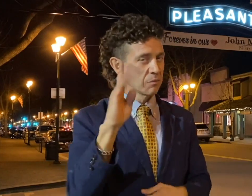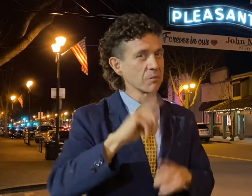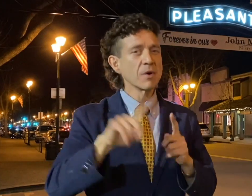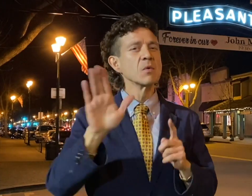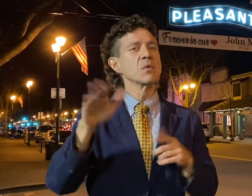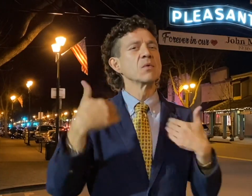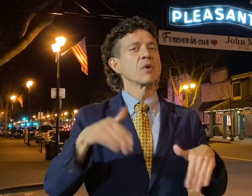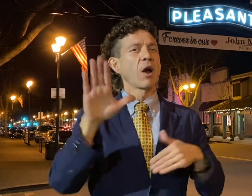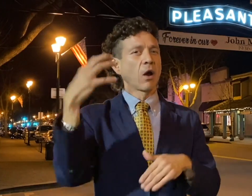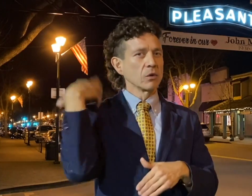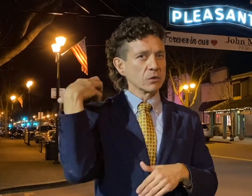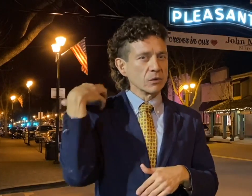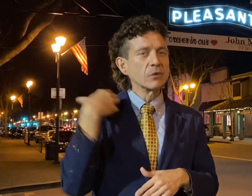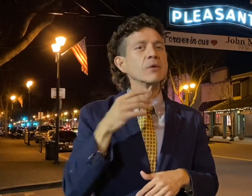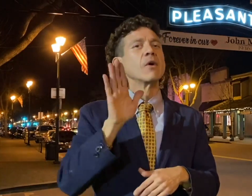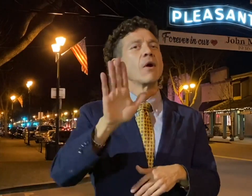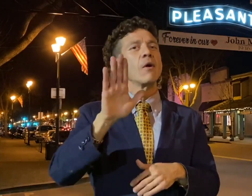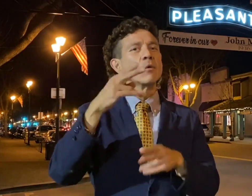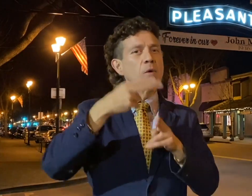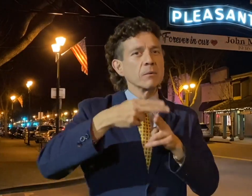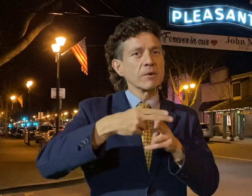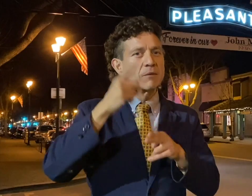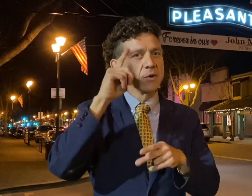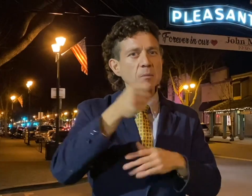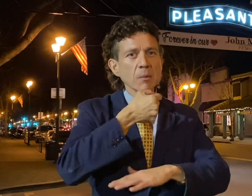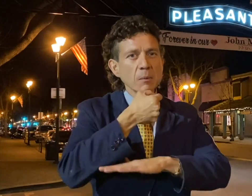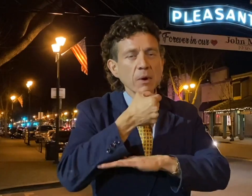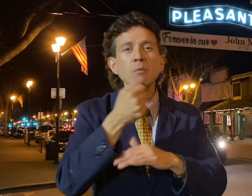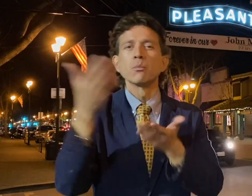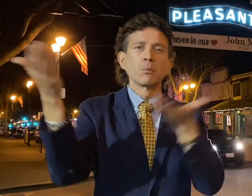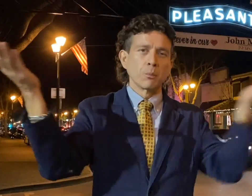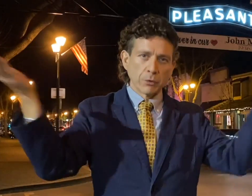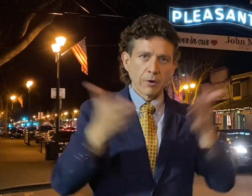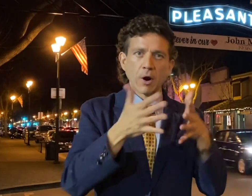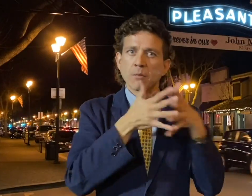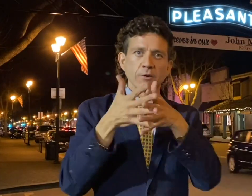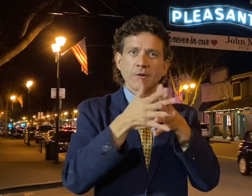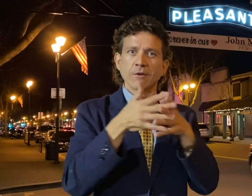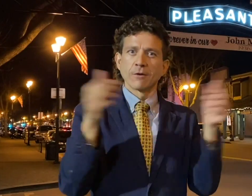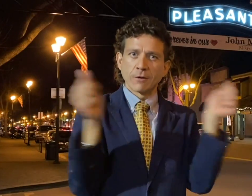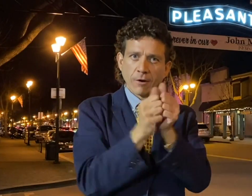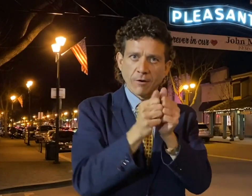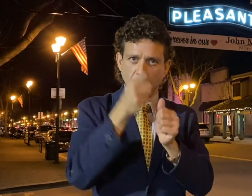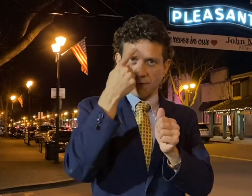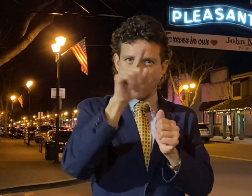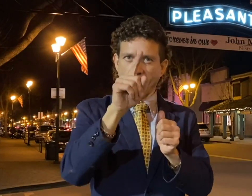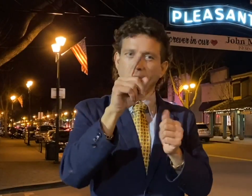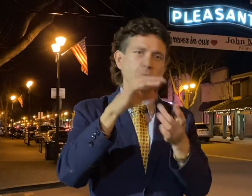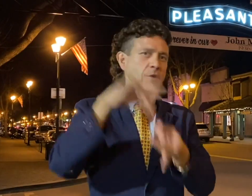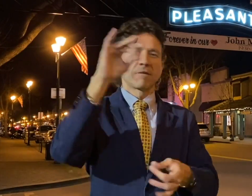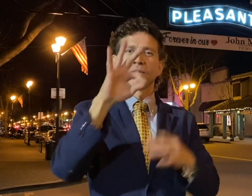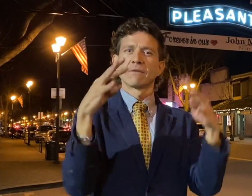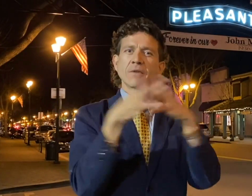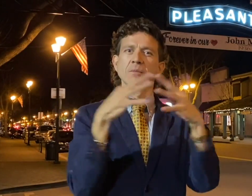coaching reputation and his broadcasting brought America together through the spirit of football, which could never be matched.